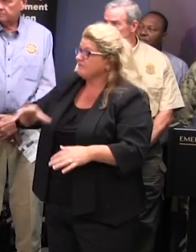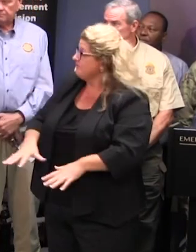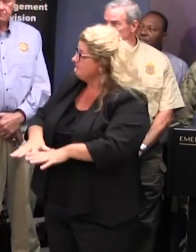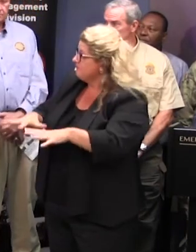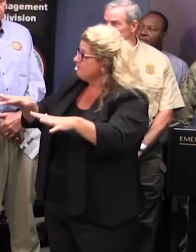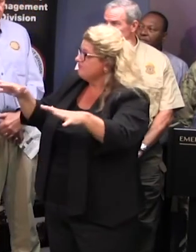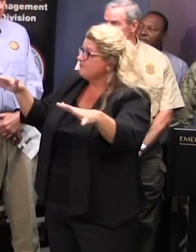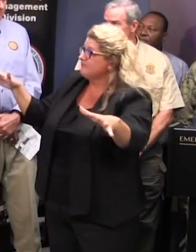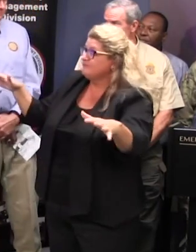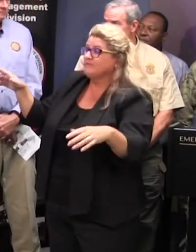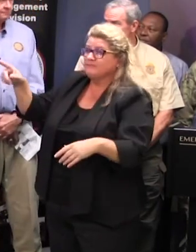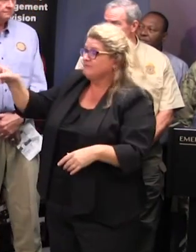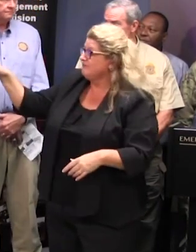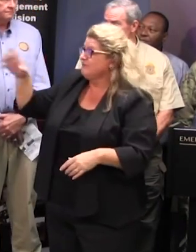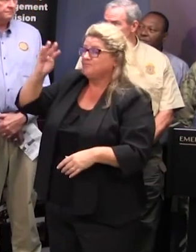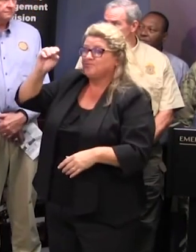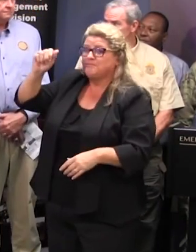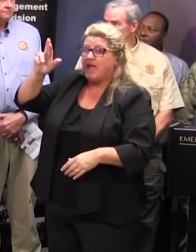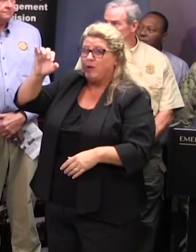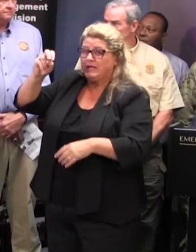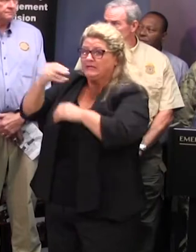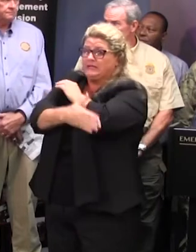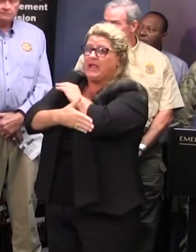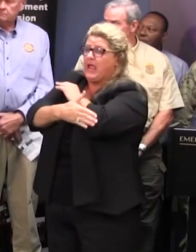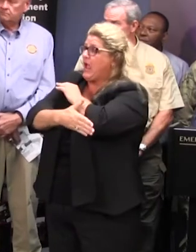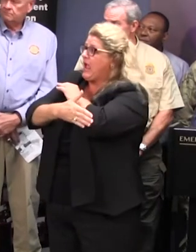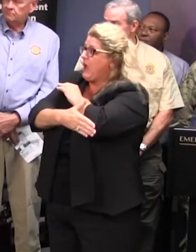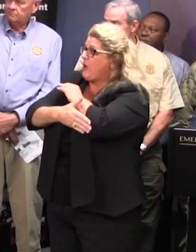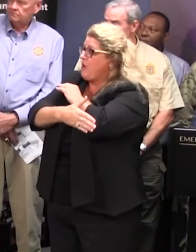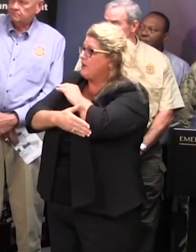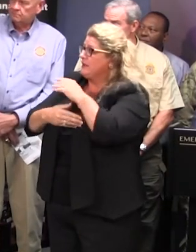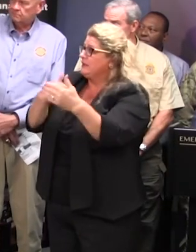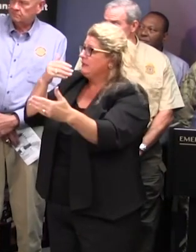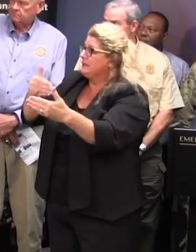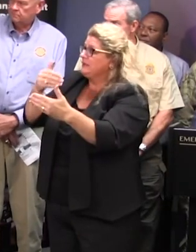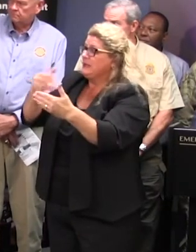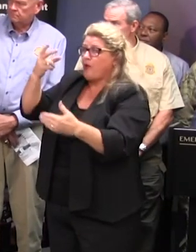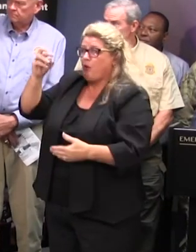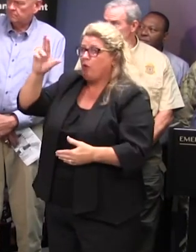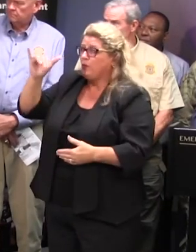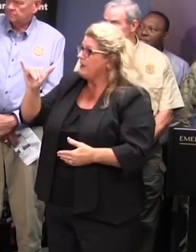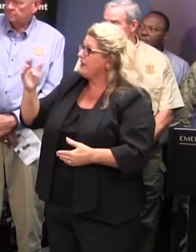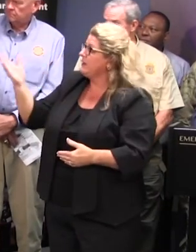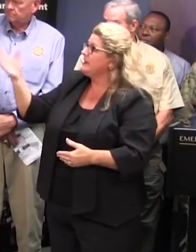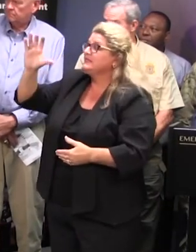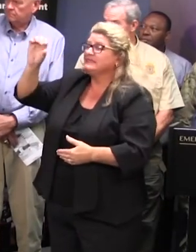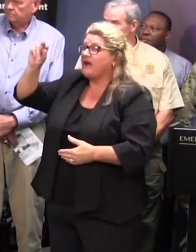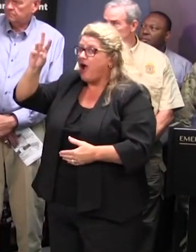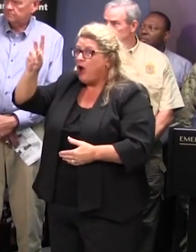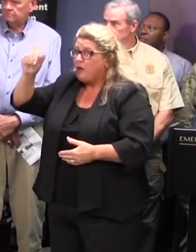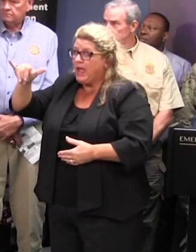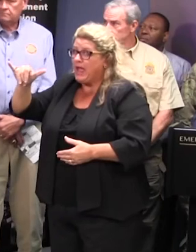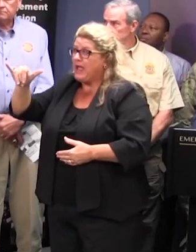the place water is in uh in marion county uh down uh towards uh oree this is conway